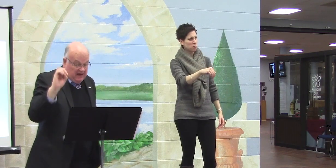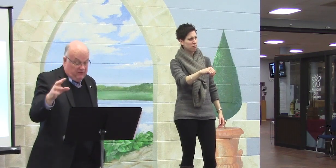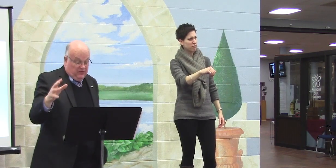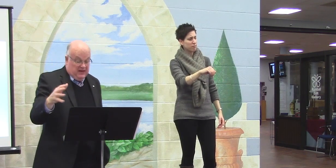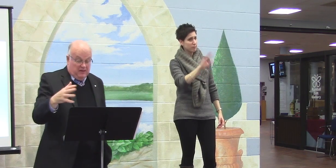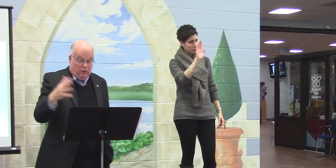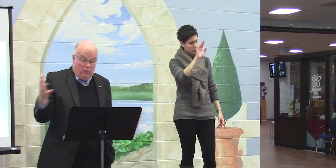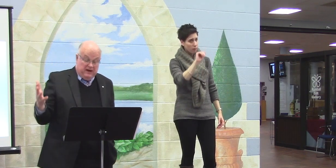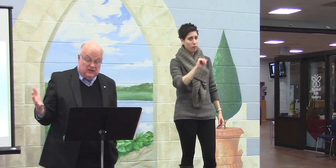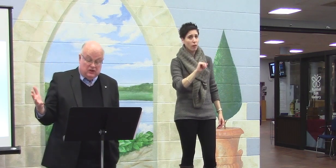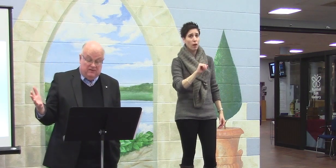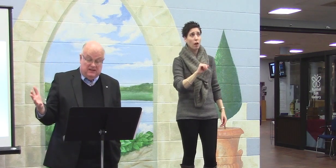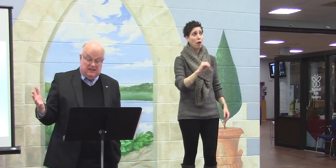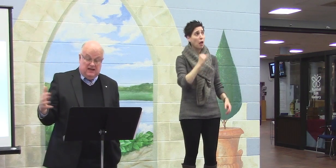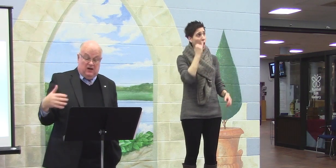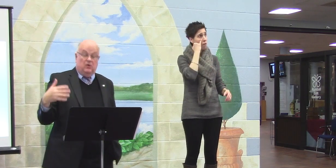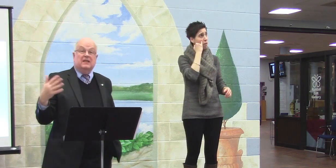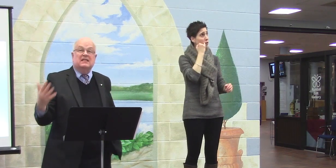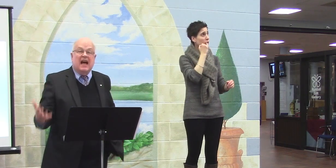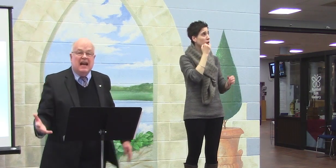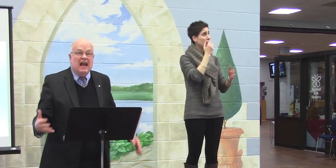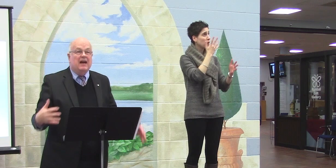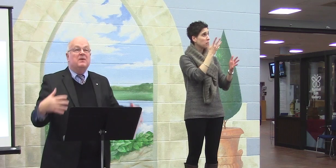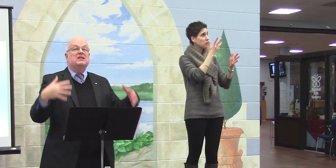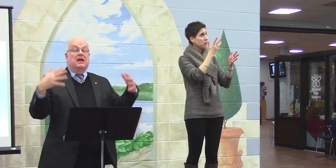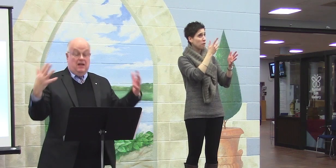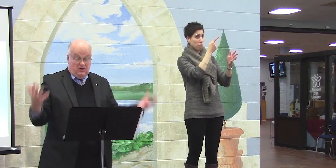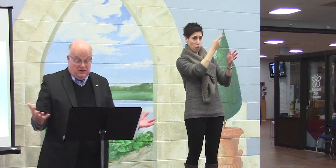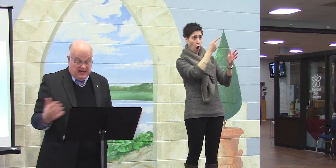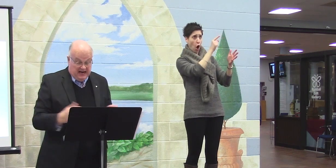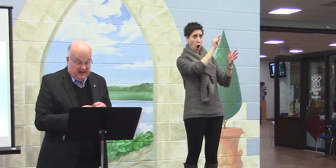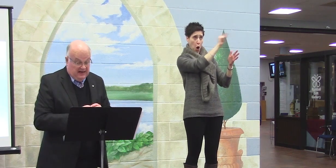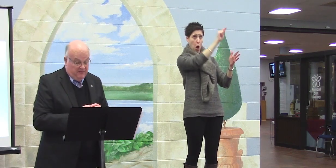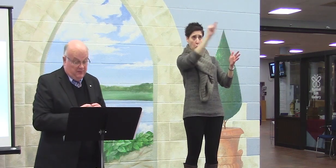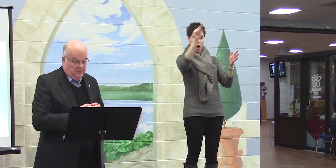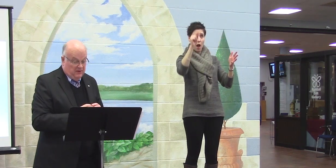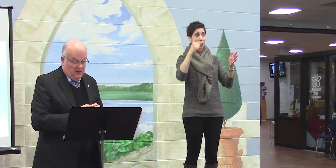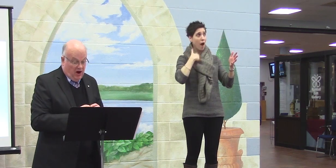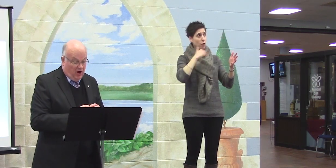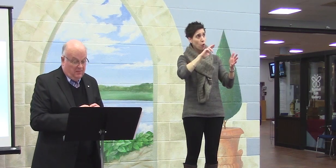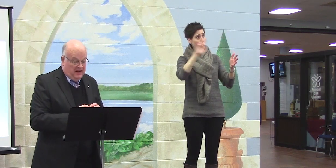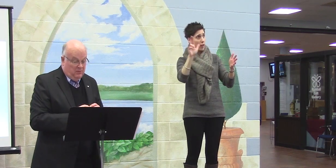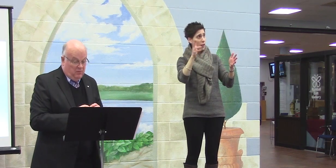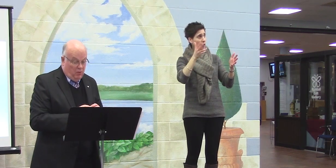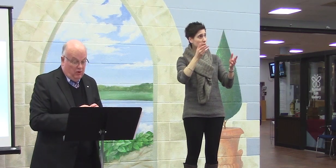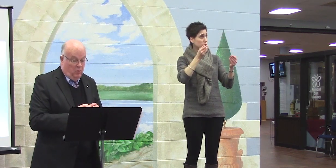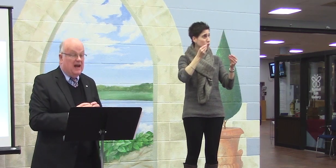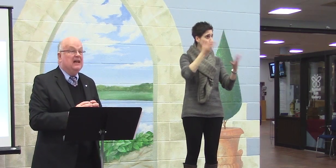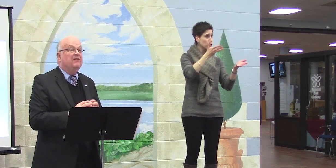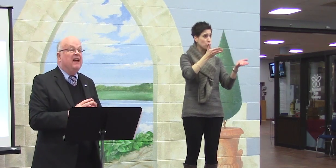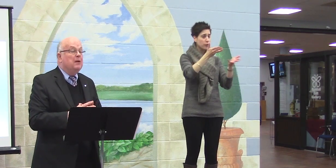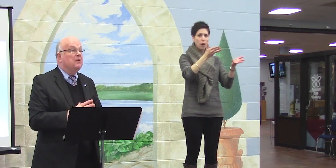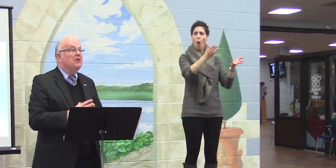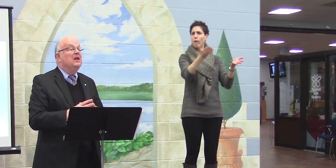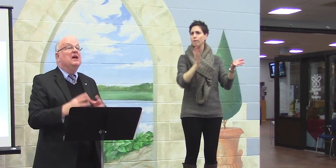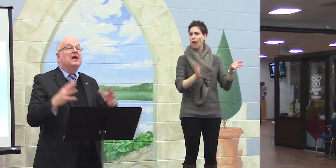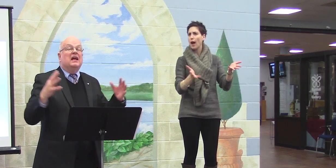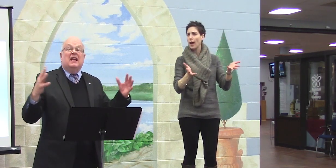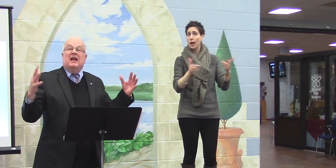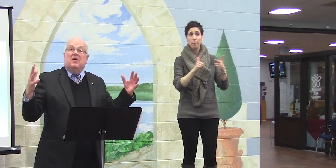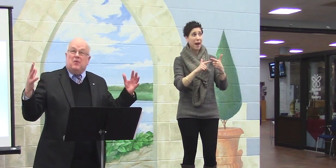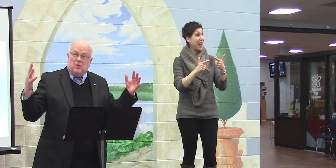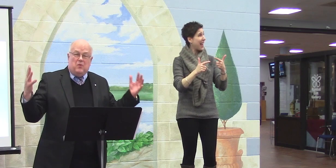If the appropriate services including sign language and an understanding of deaf people aren't made more widely available,